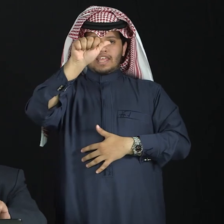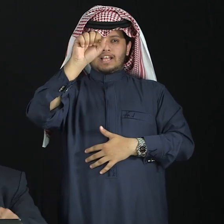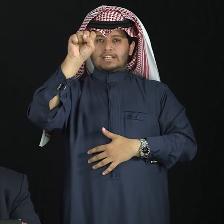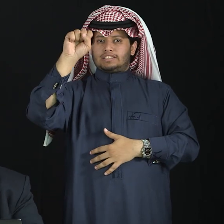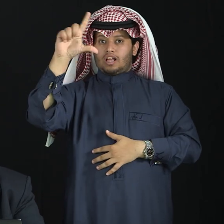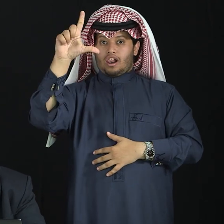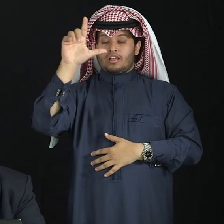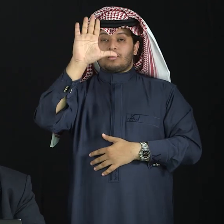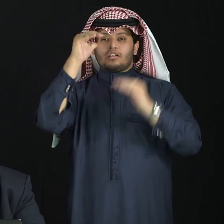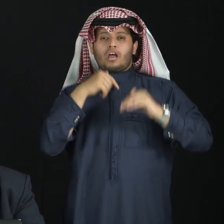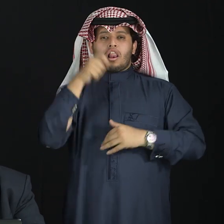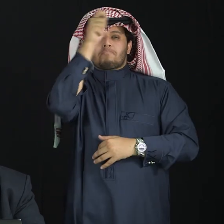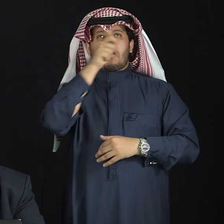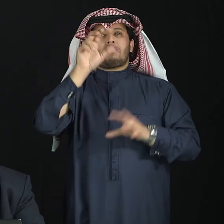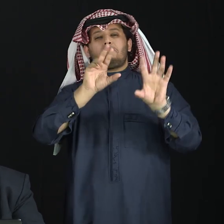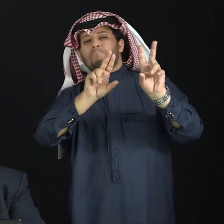give you the link, in fact.